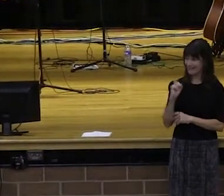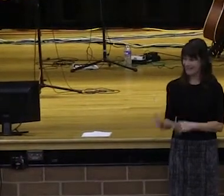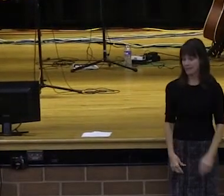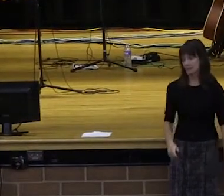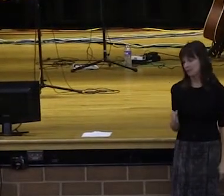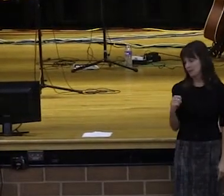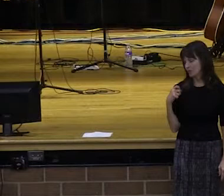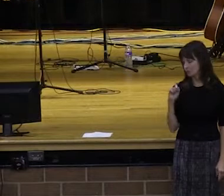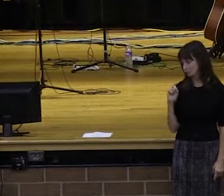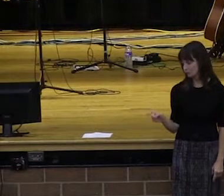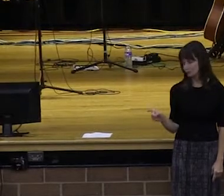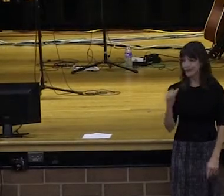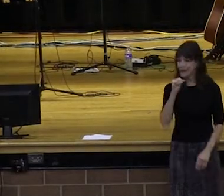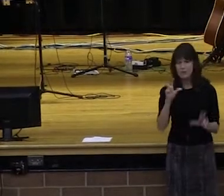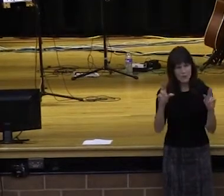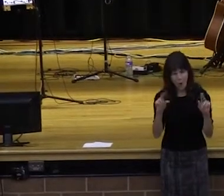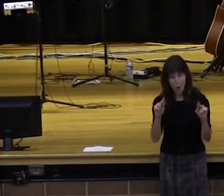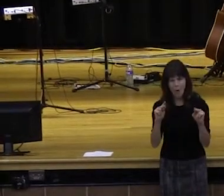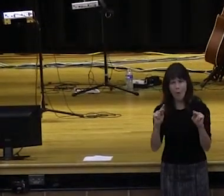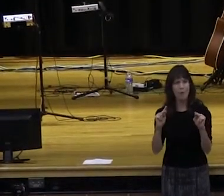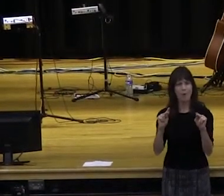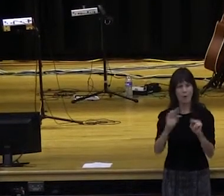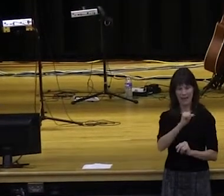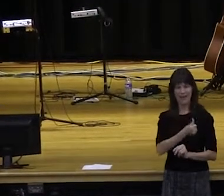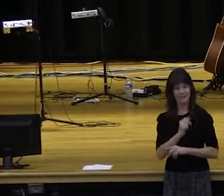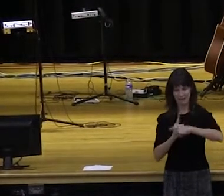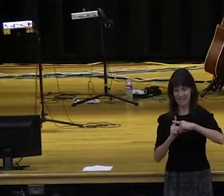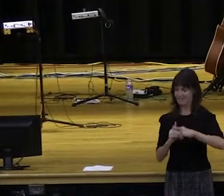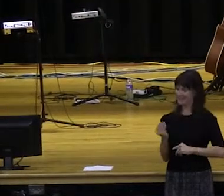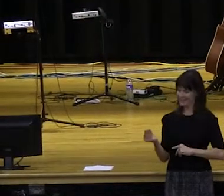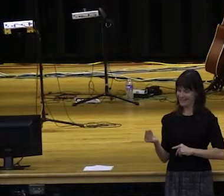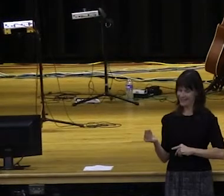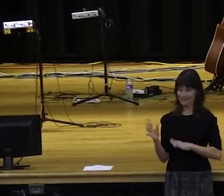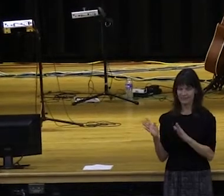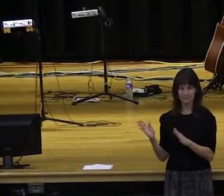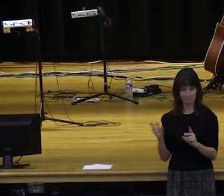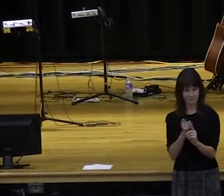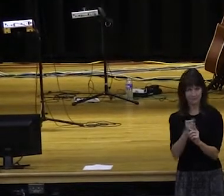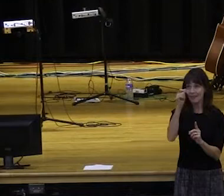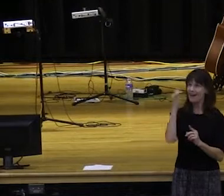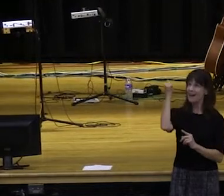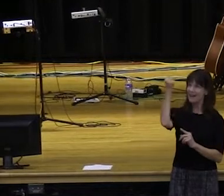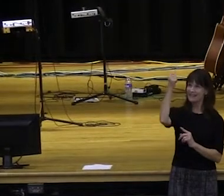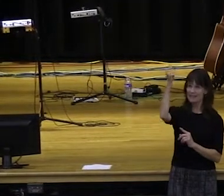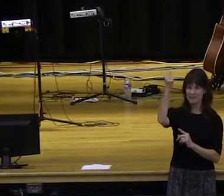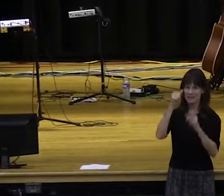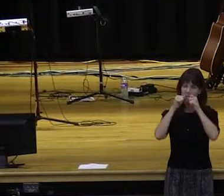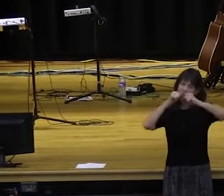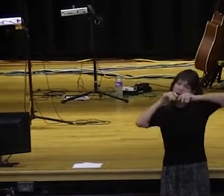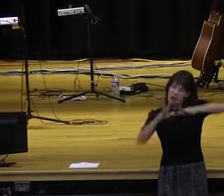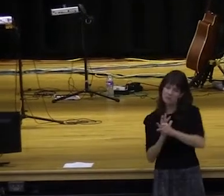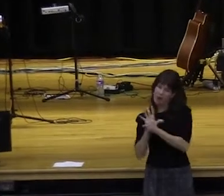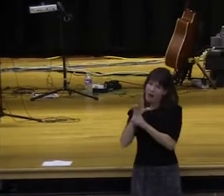generous God of love. That's who God is. He's a great, big, generous God of love. We've been learning that God is a great, big blesser, and that